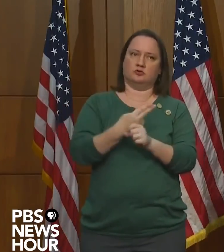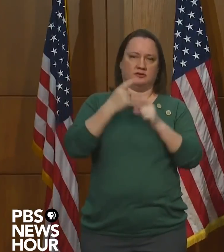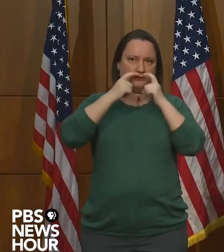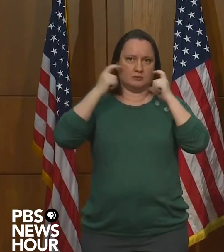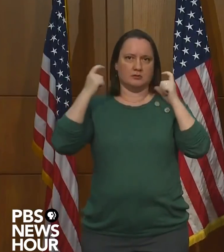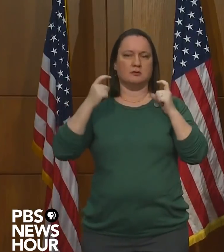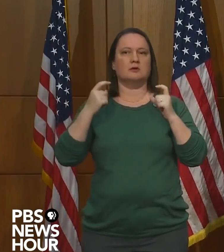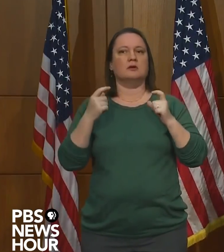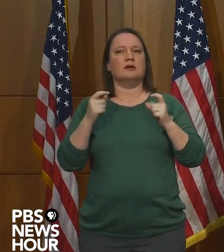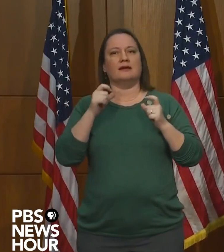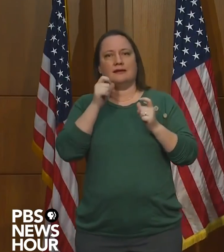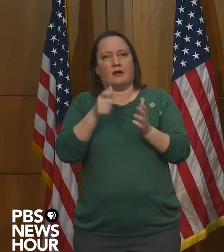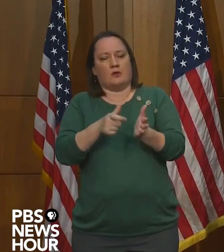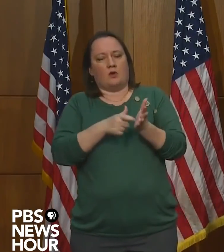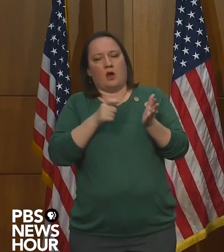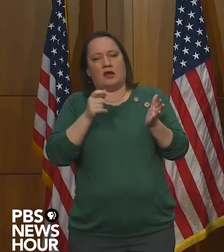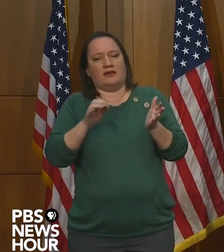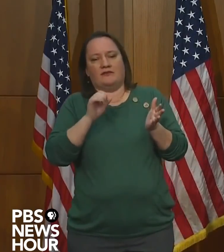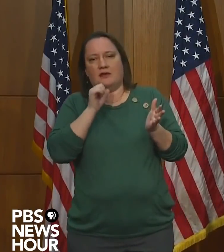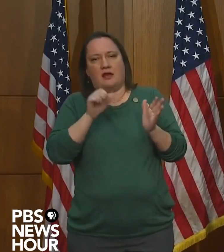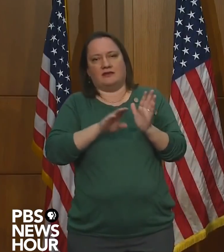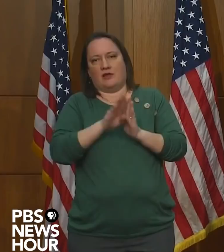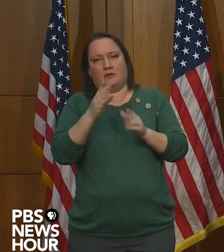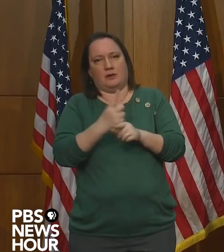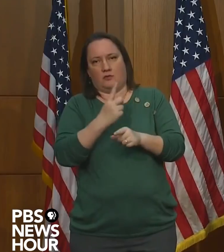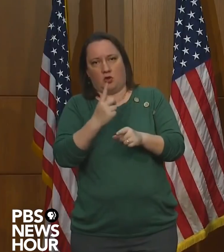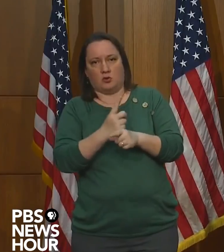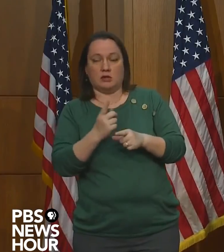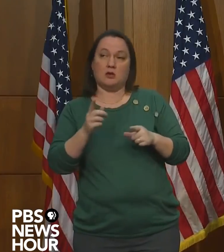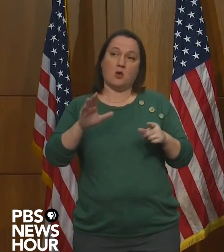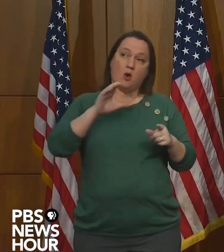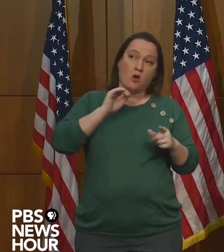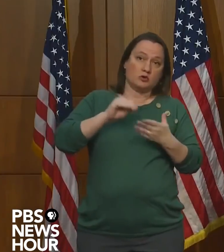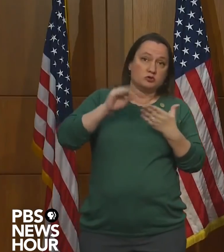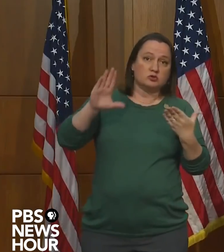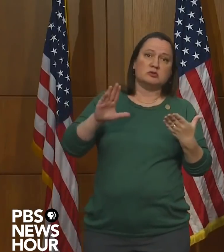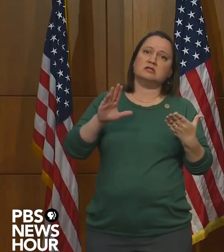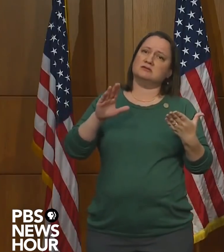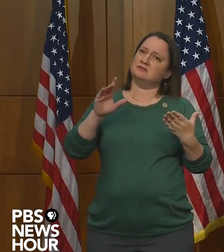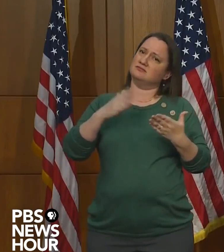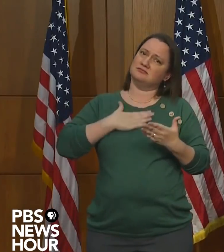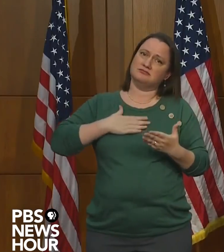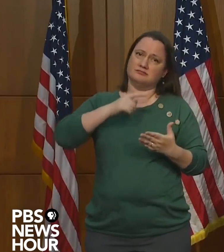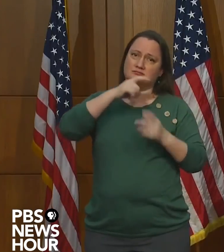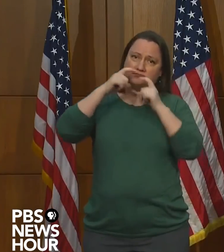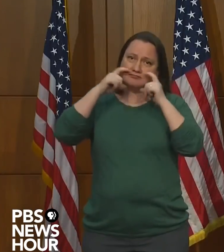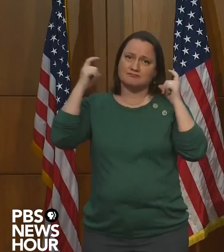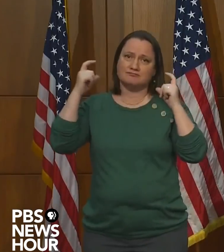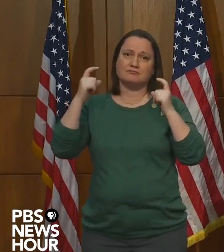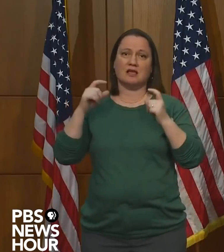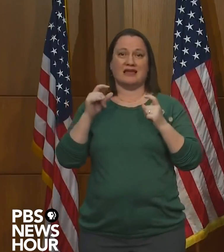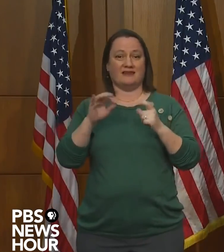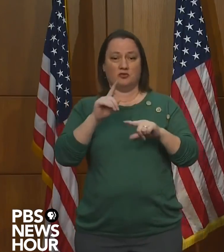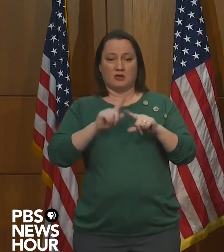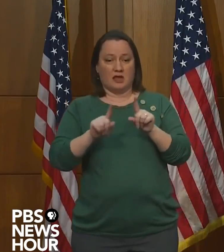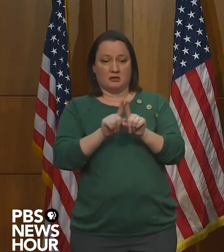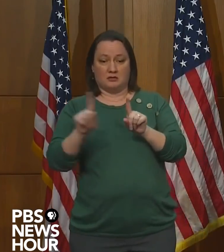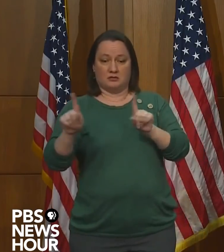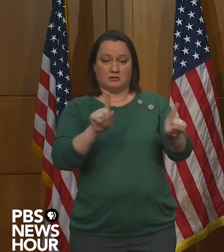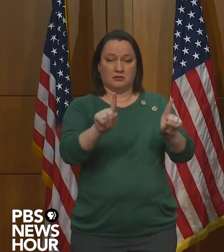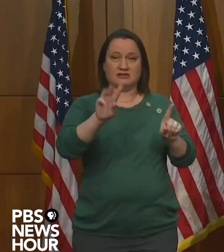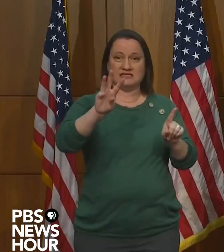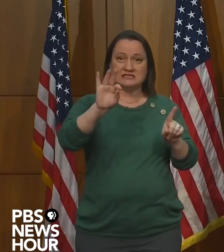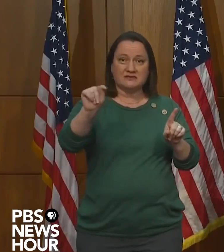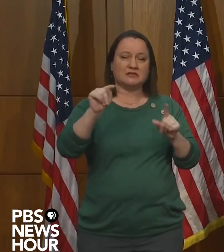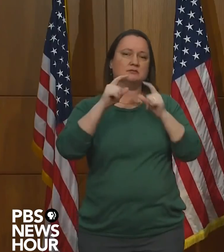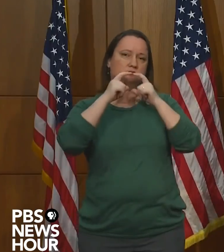required as developmentally appropriate, and especially in older students and in settings where students cannot maintain physical distancing. Again,